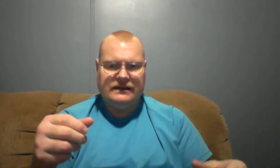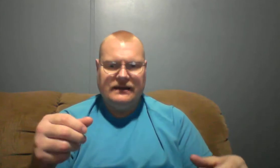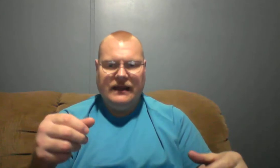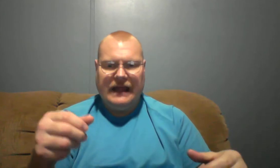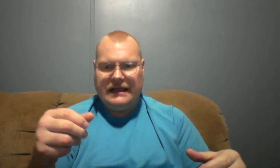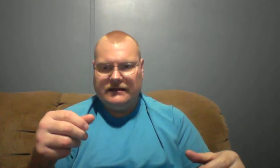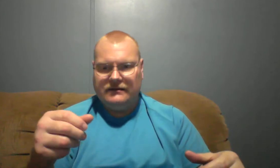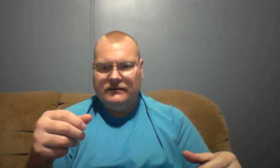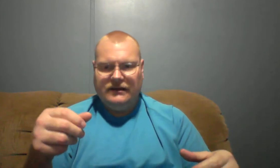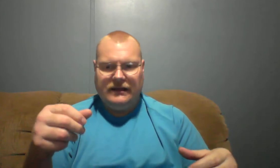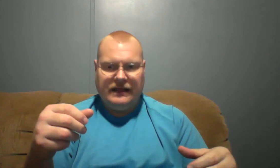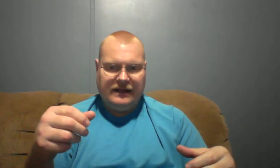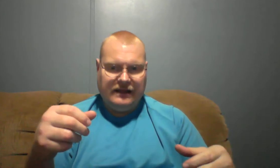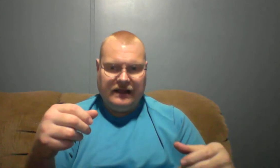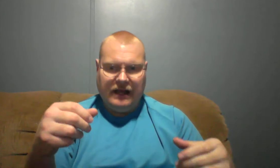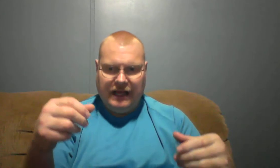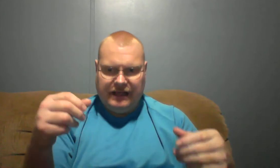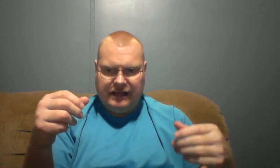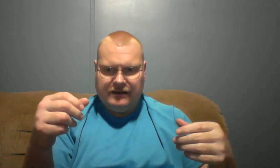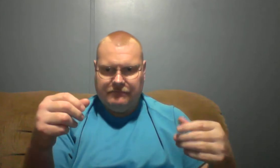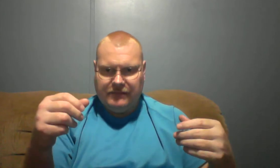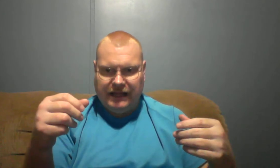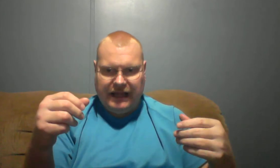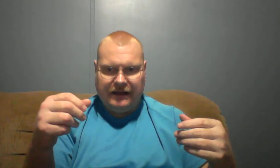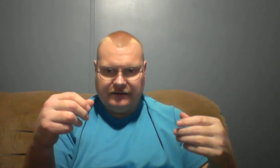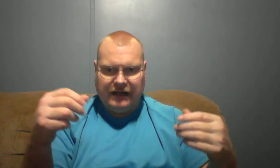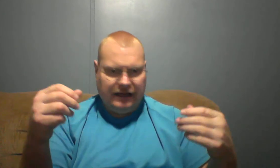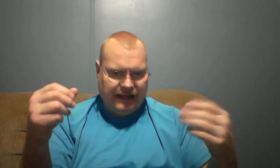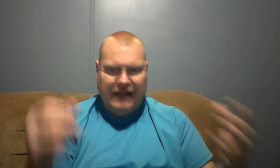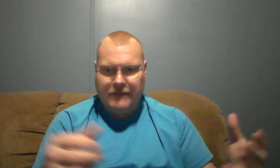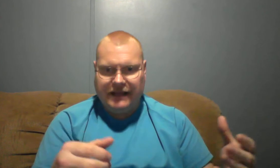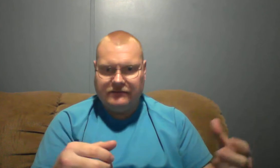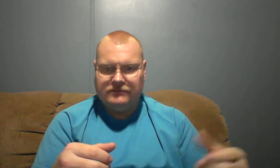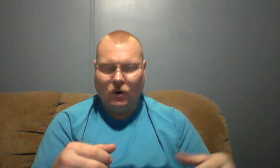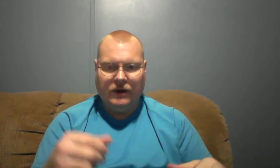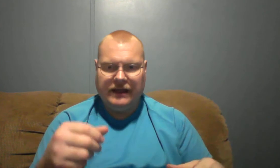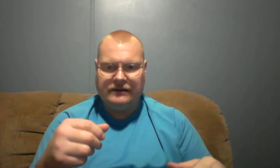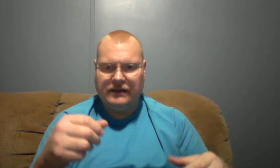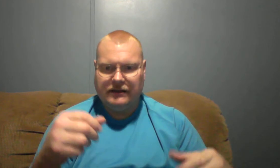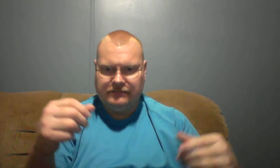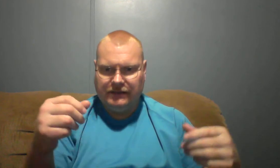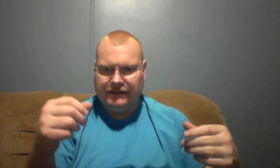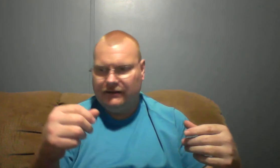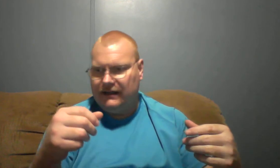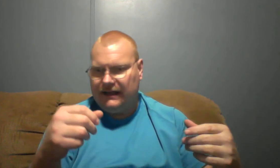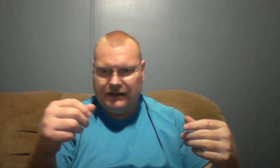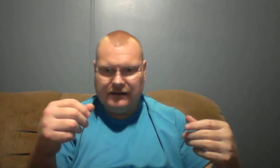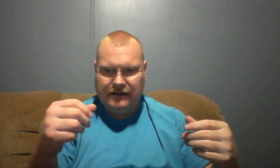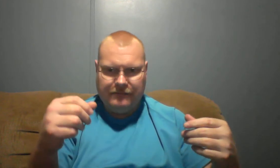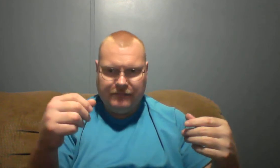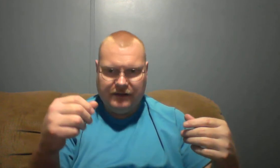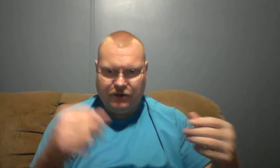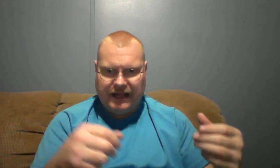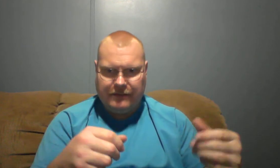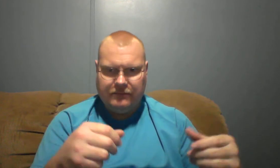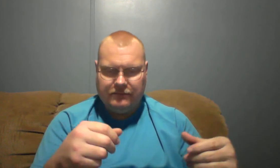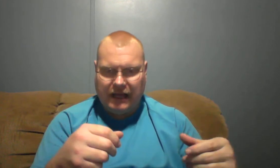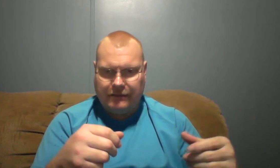and, and, and, uh, uh, amen. Or in, uh, in, in your name. Amen.